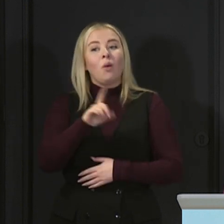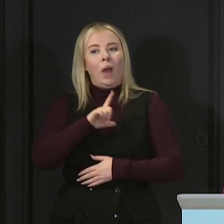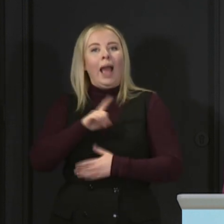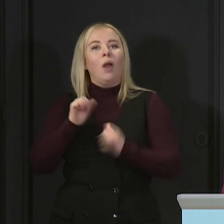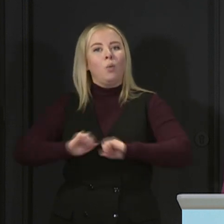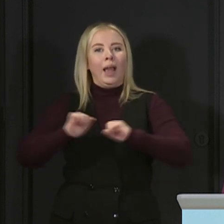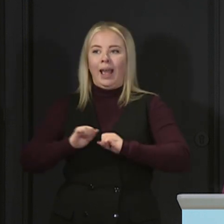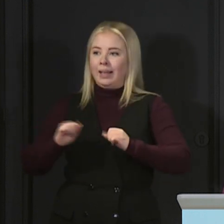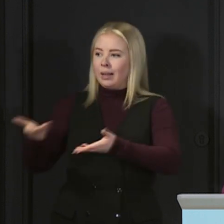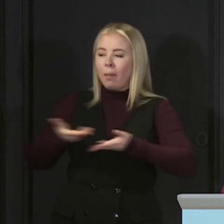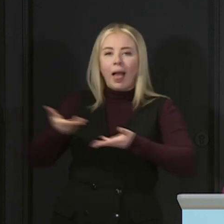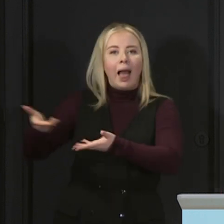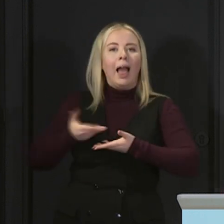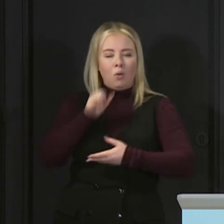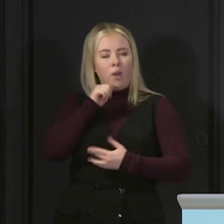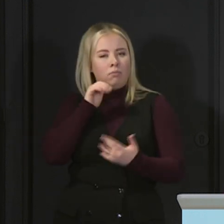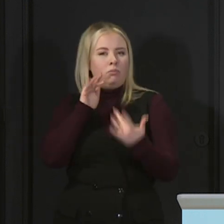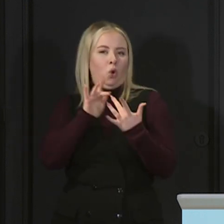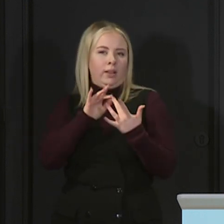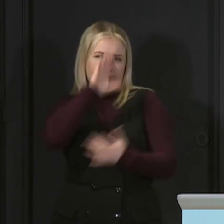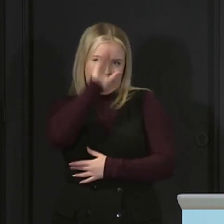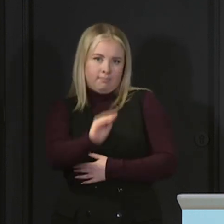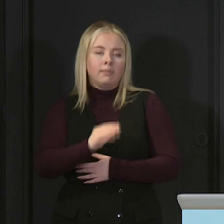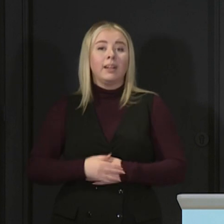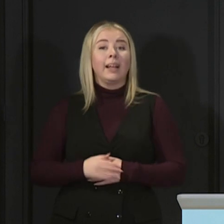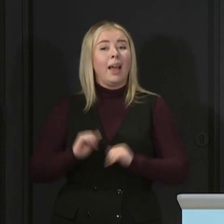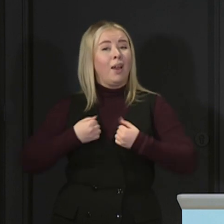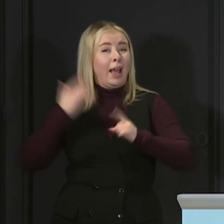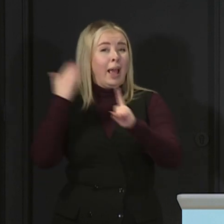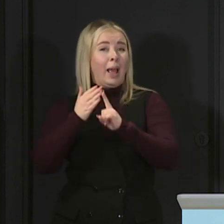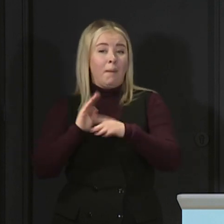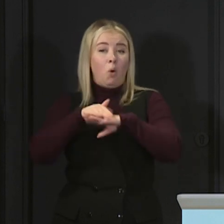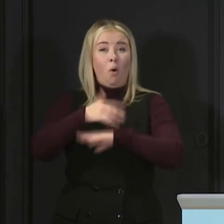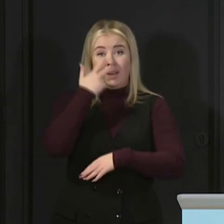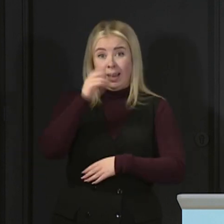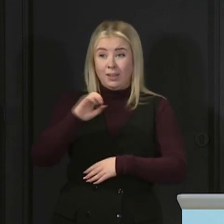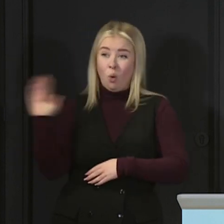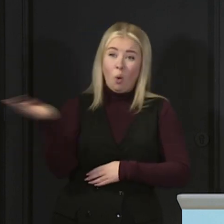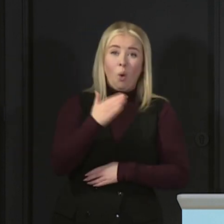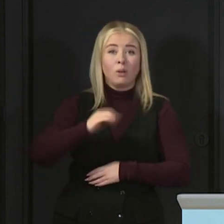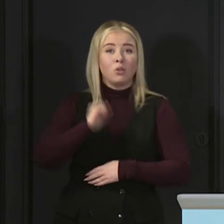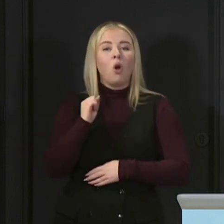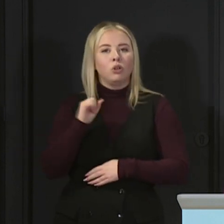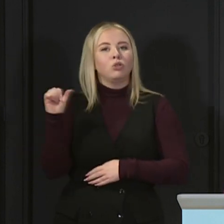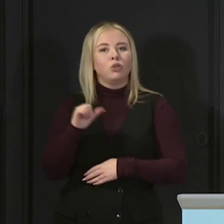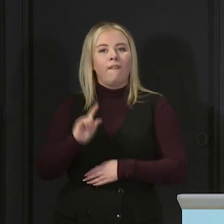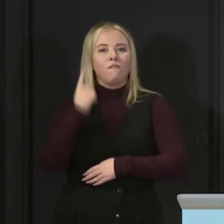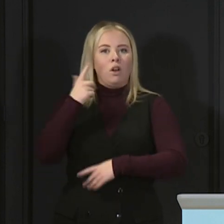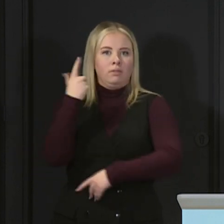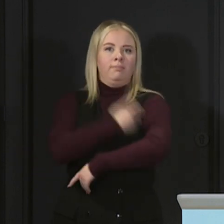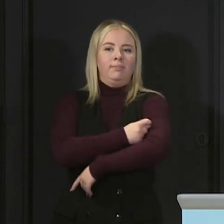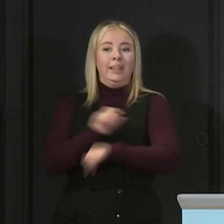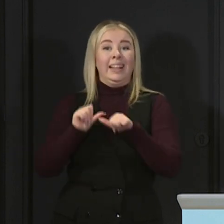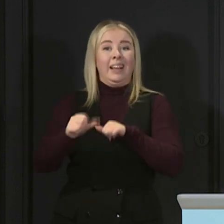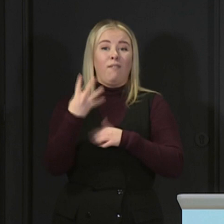be coming to you soon. We are aiming to have all over 80s receive the first dose of the vaccine over the next four weeks. So if you're